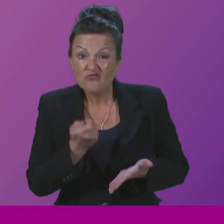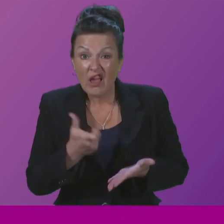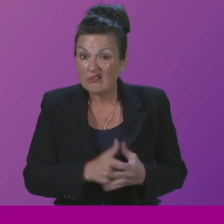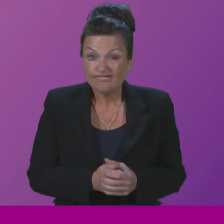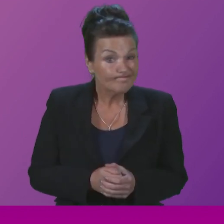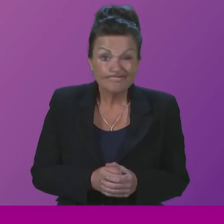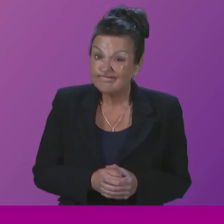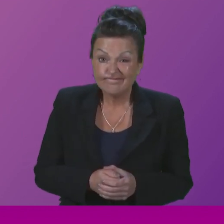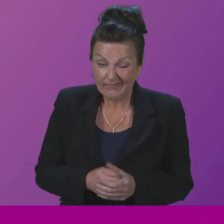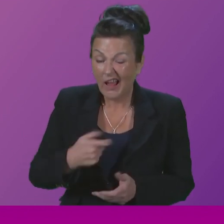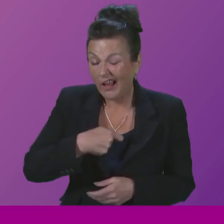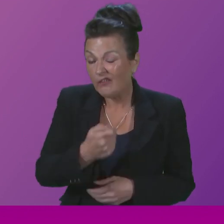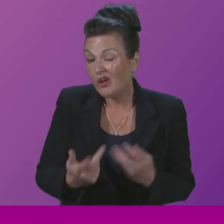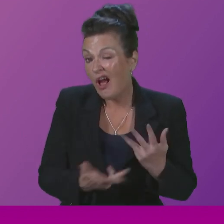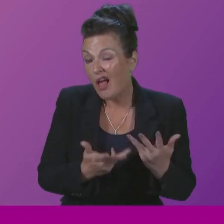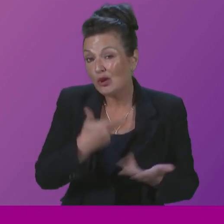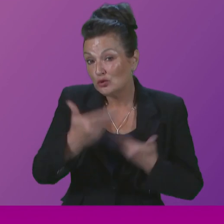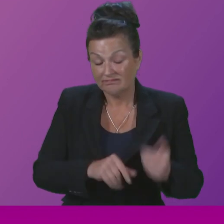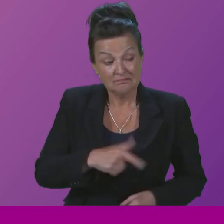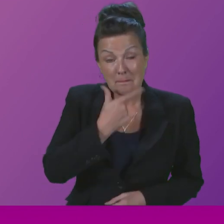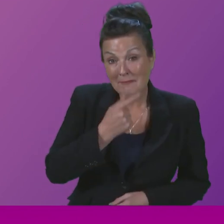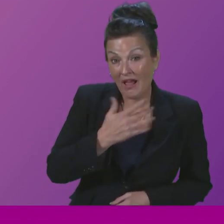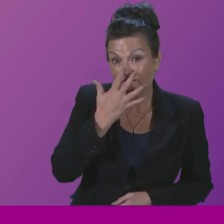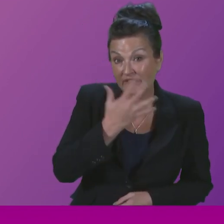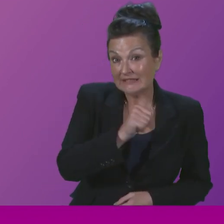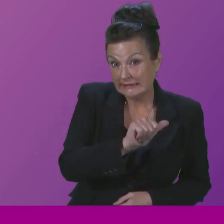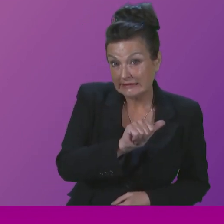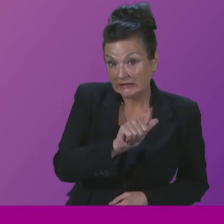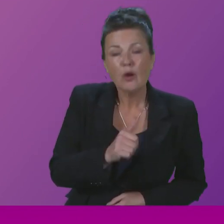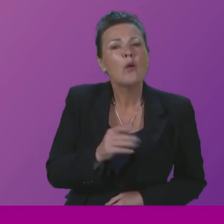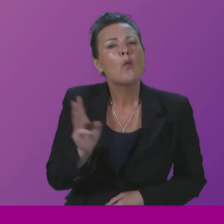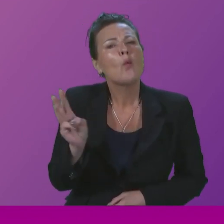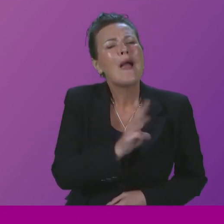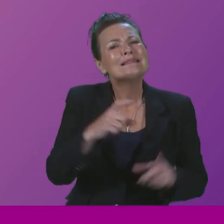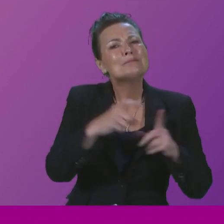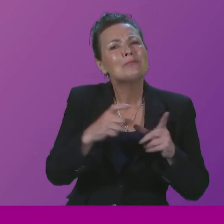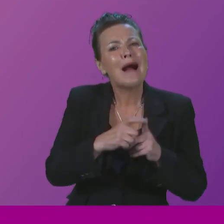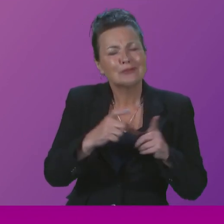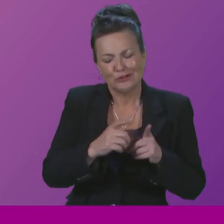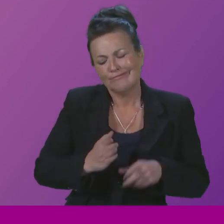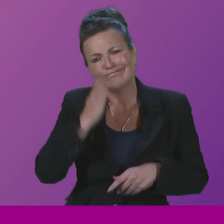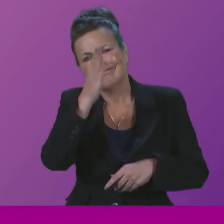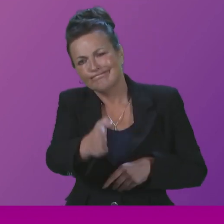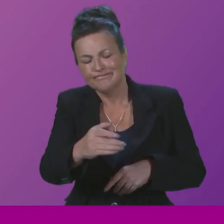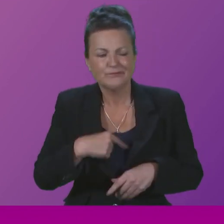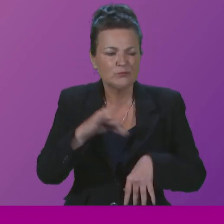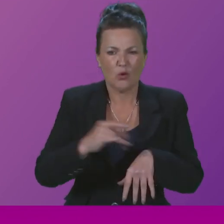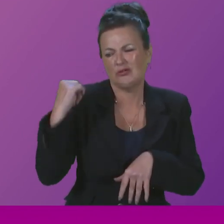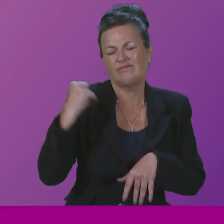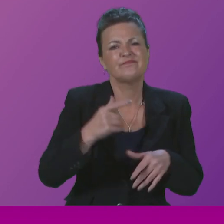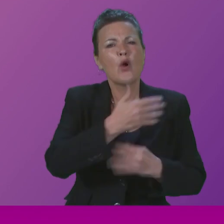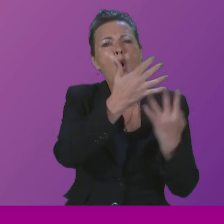Here's another. A 56-year-old man in Western Bartonshire first went to his doctor with back pain in autumn 2020.